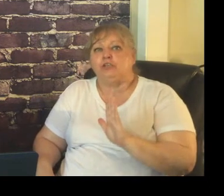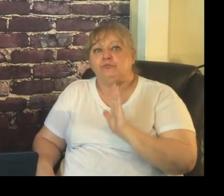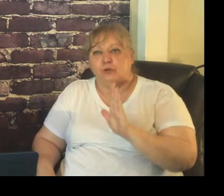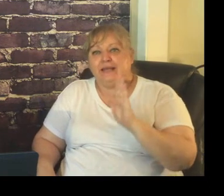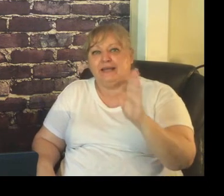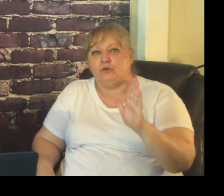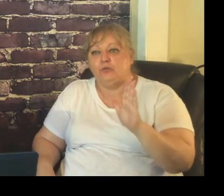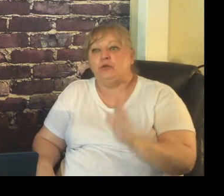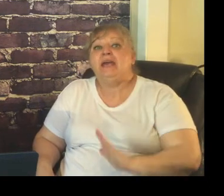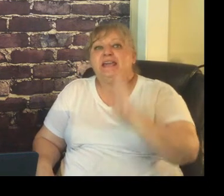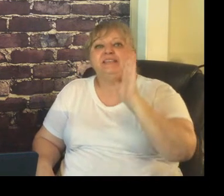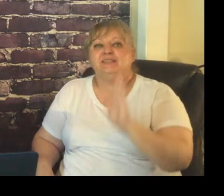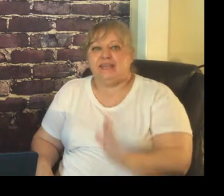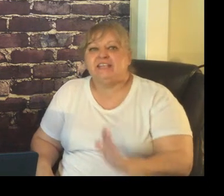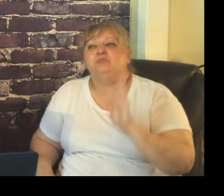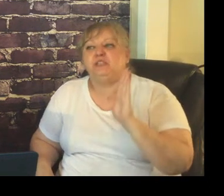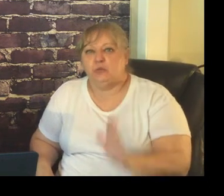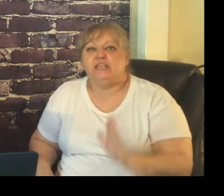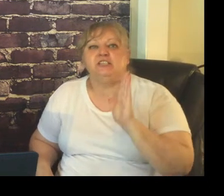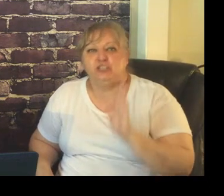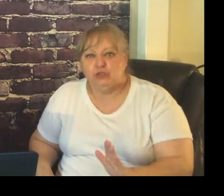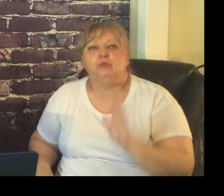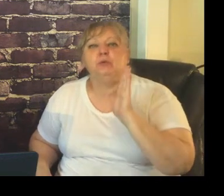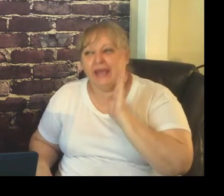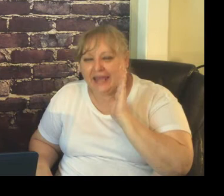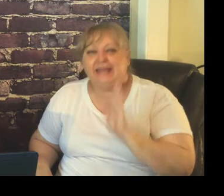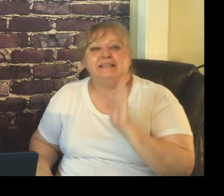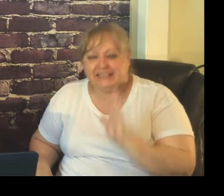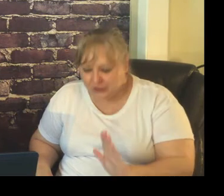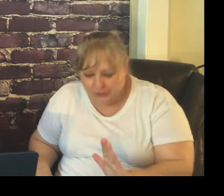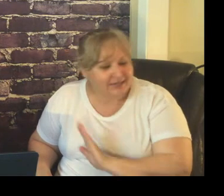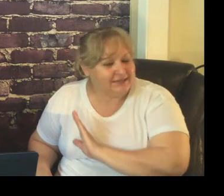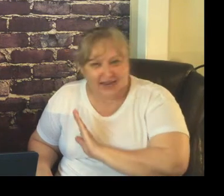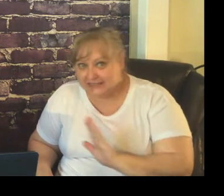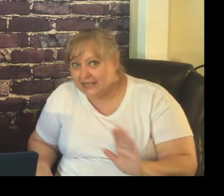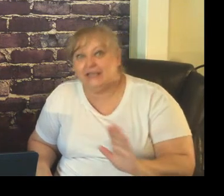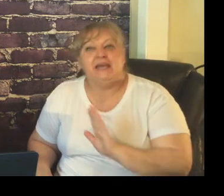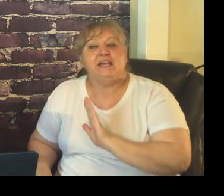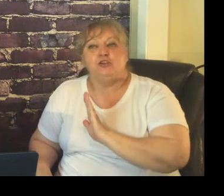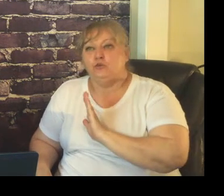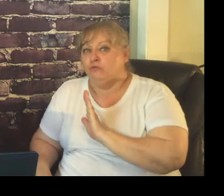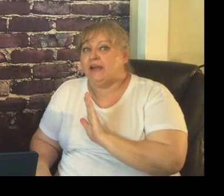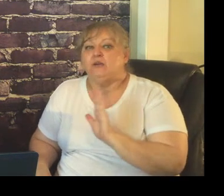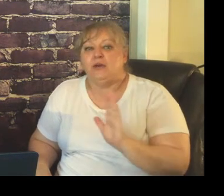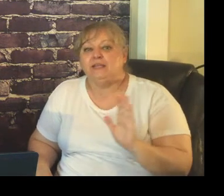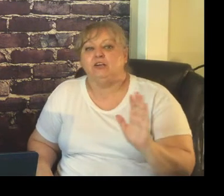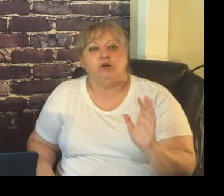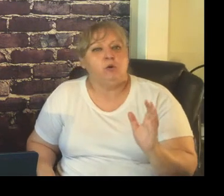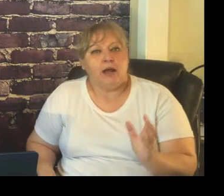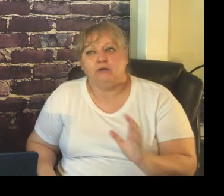no so I can help you it stays between you and the student that's it you find a way to go around